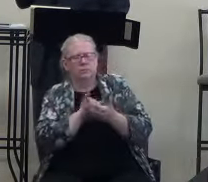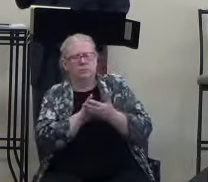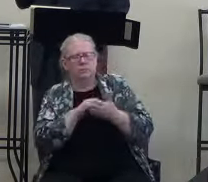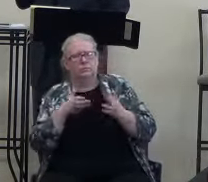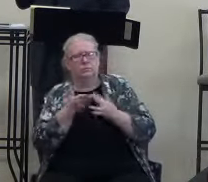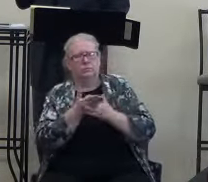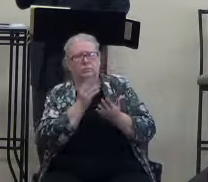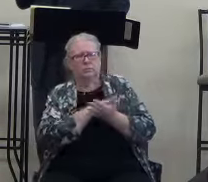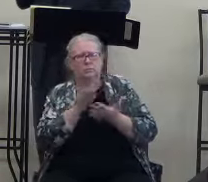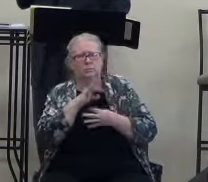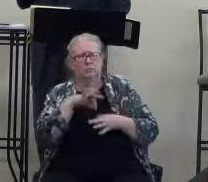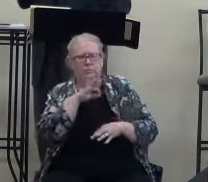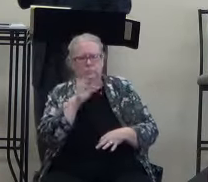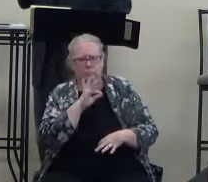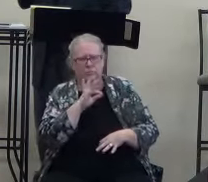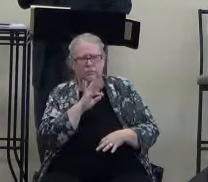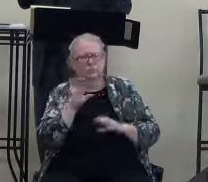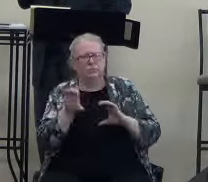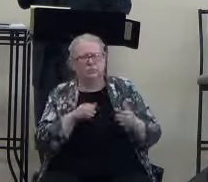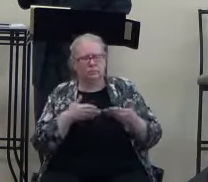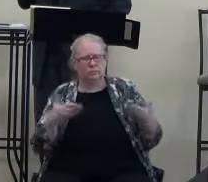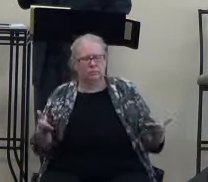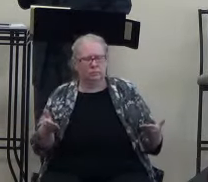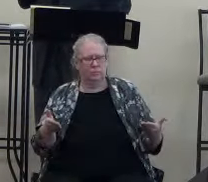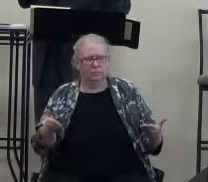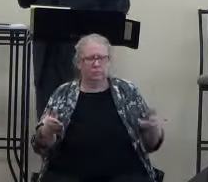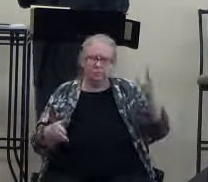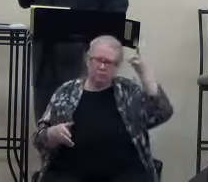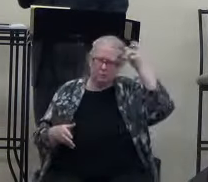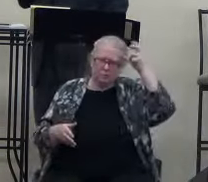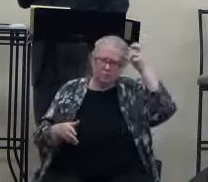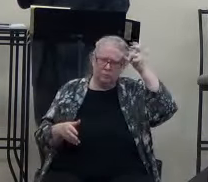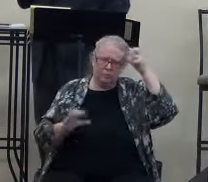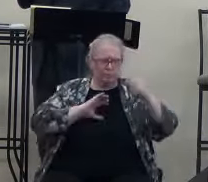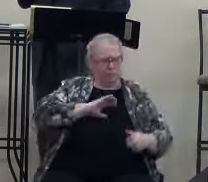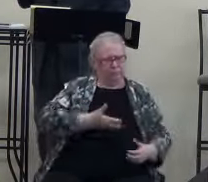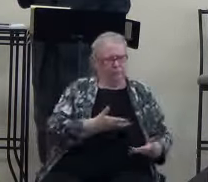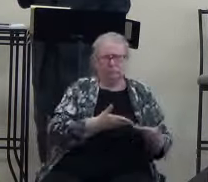To do whatever needs to be done. Satan riles up, and Jesus gives peace.